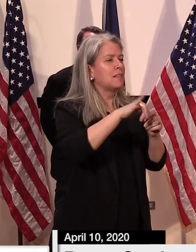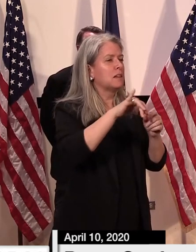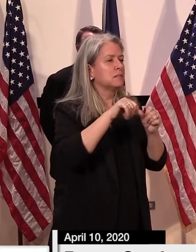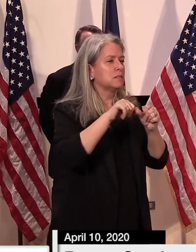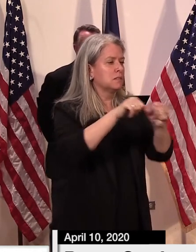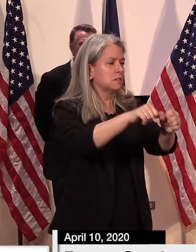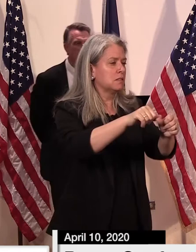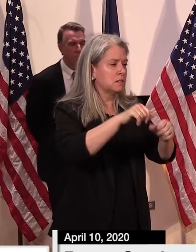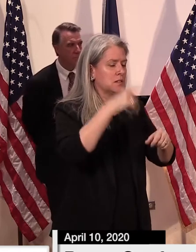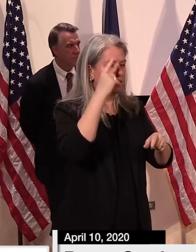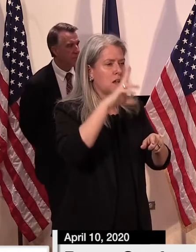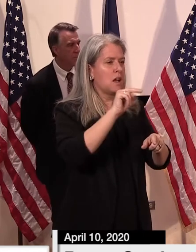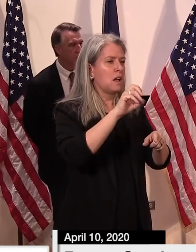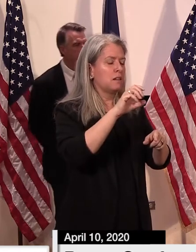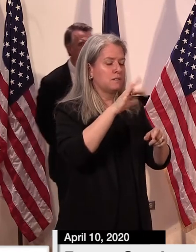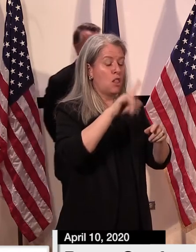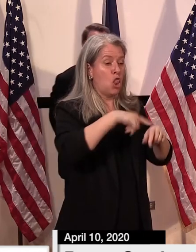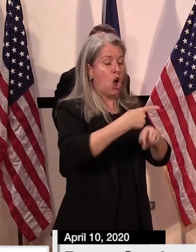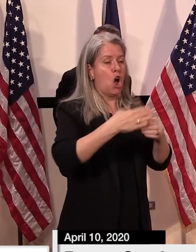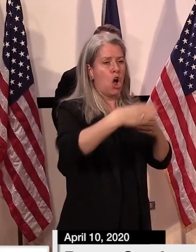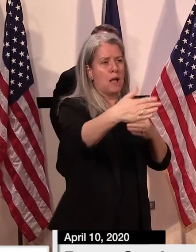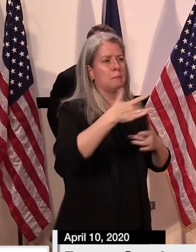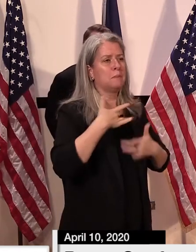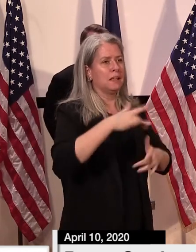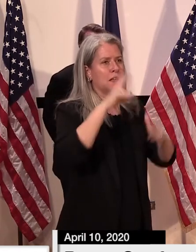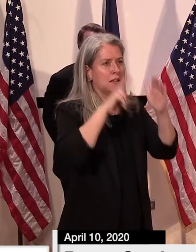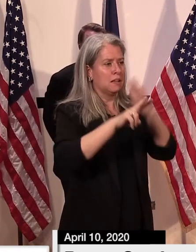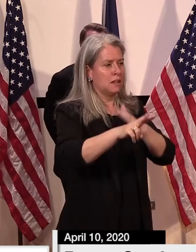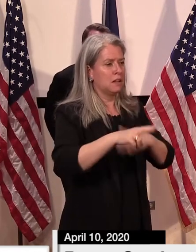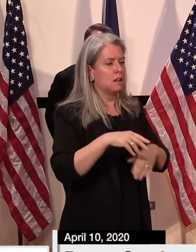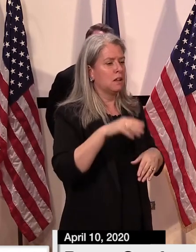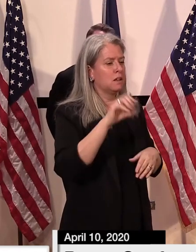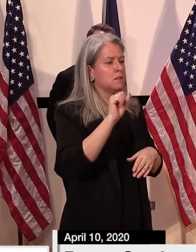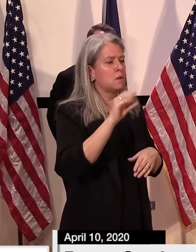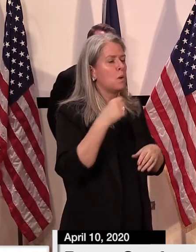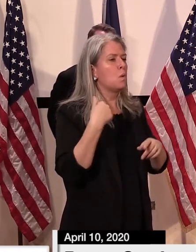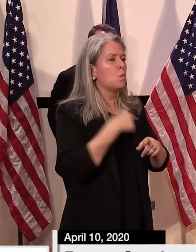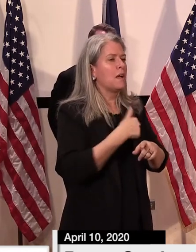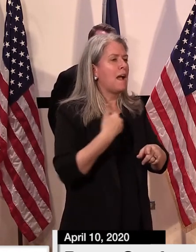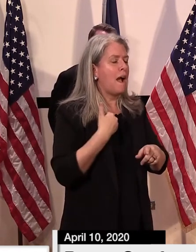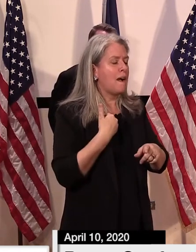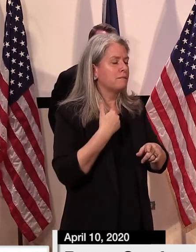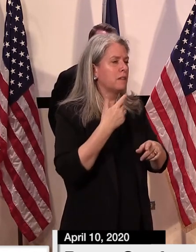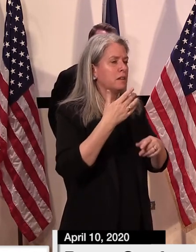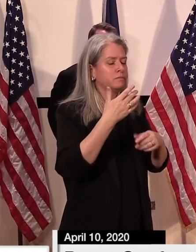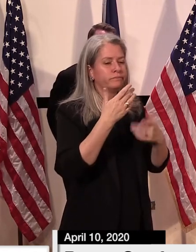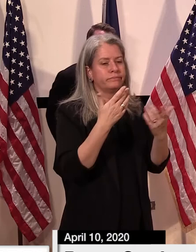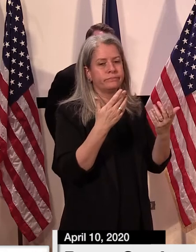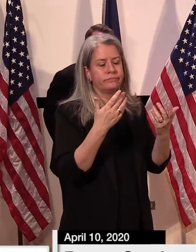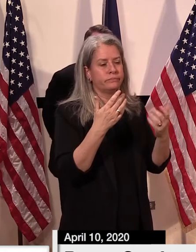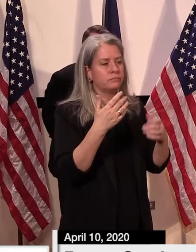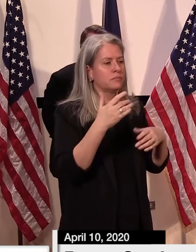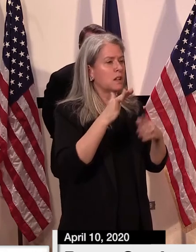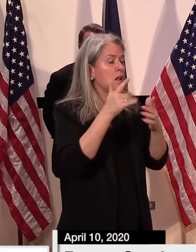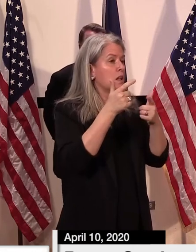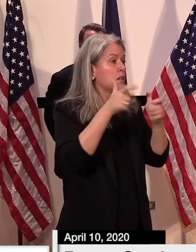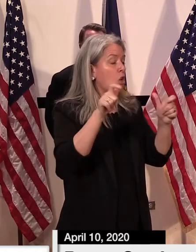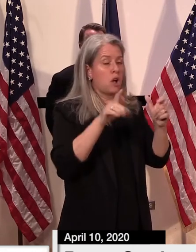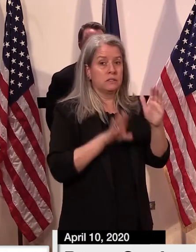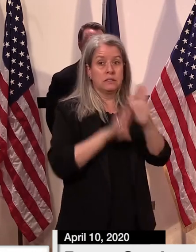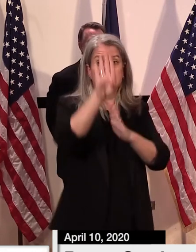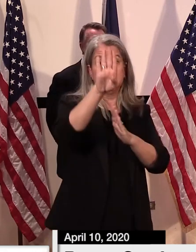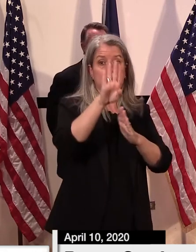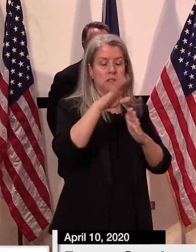of unemployment um so again uh we're seeing this um incredibly large spike